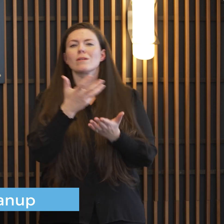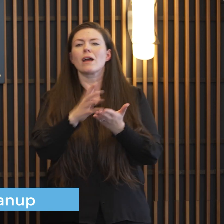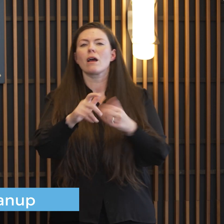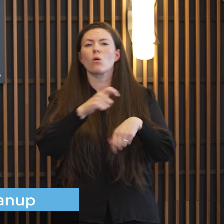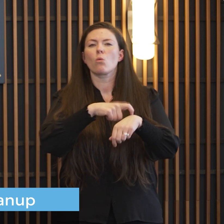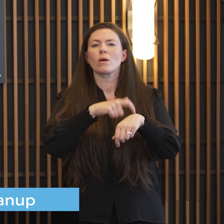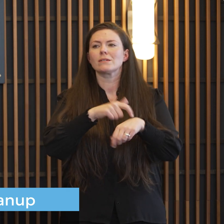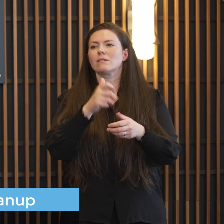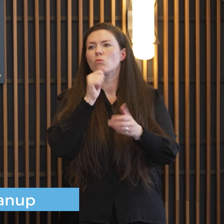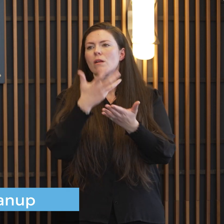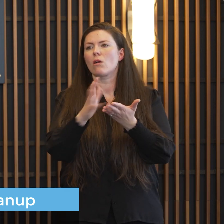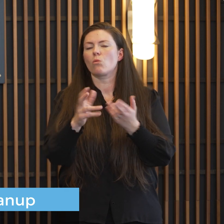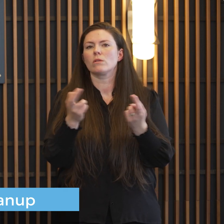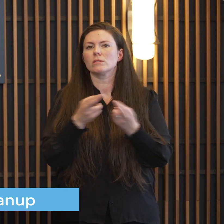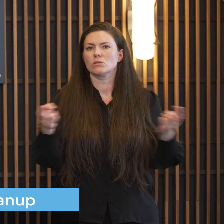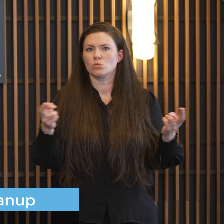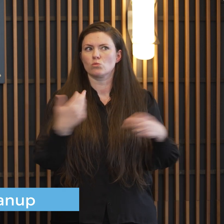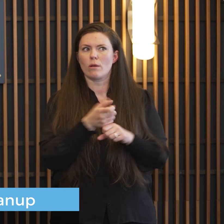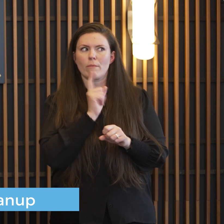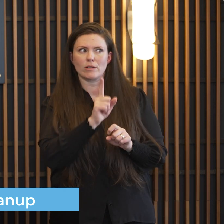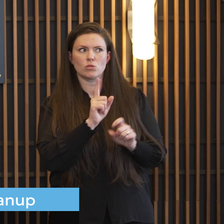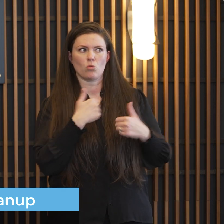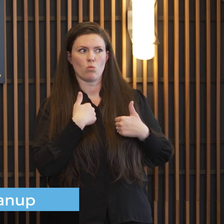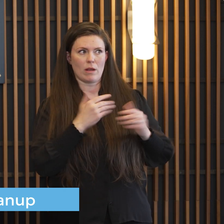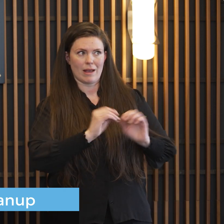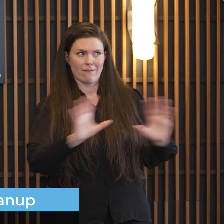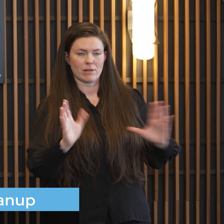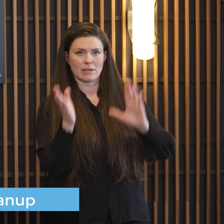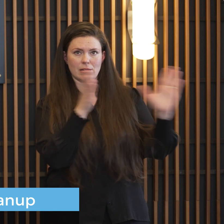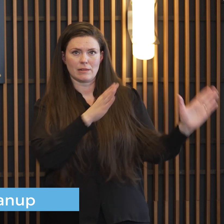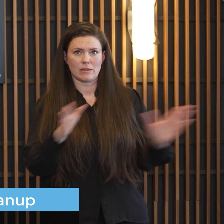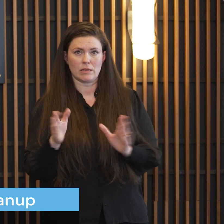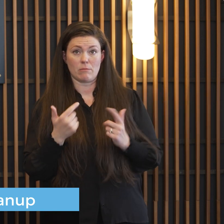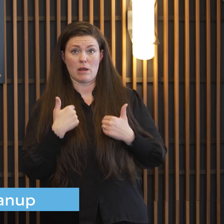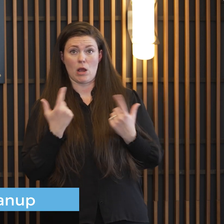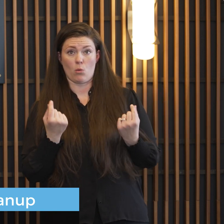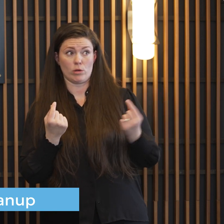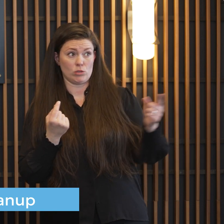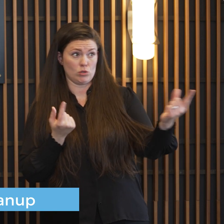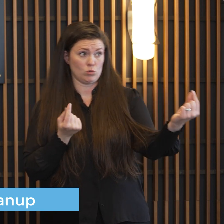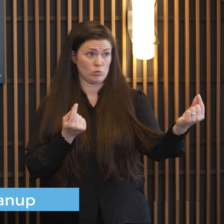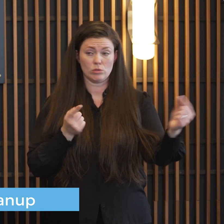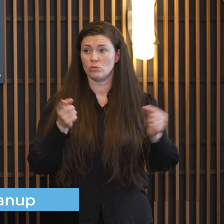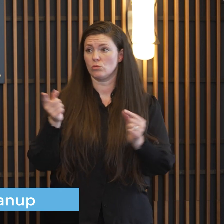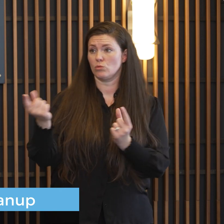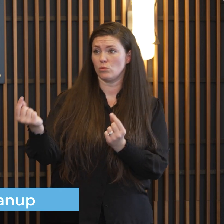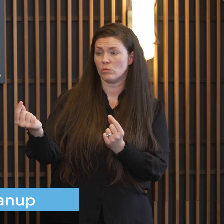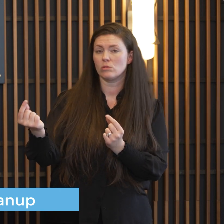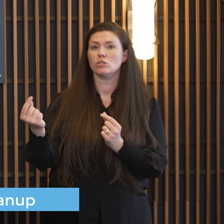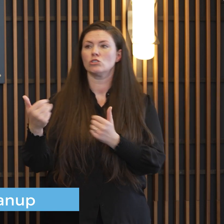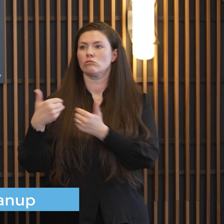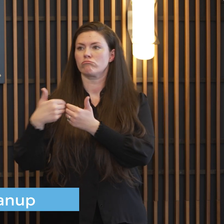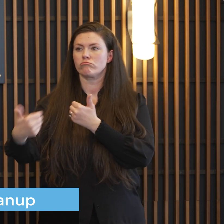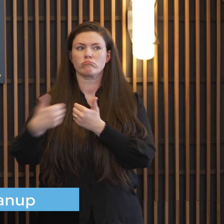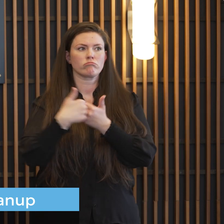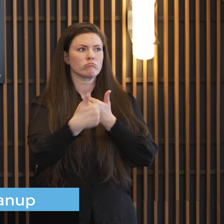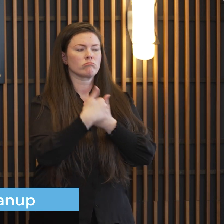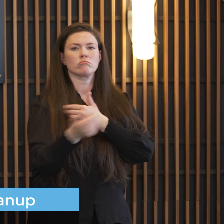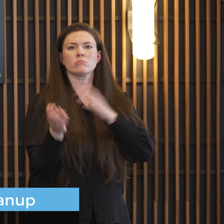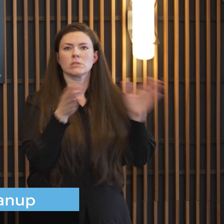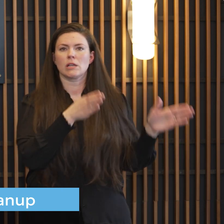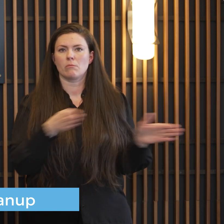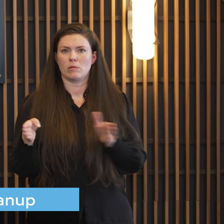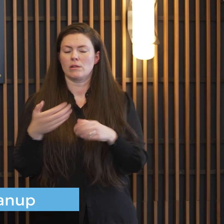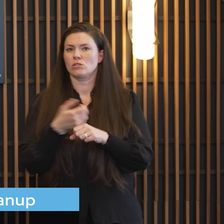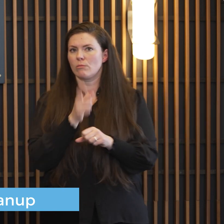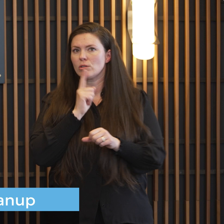amount of resources so we're not duplicating resources those type of things and we're just not in normal day-to-day operations and we want